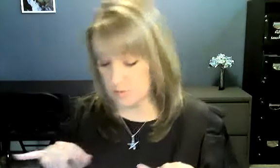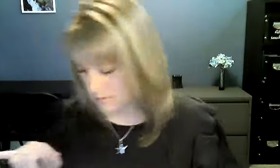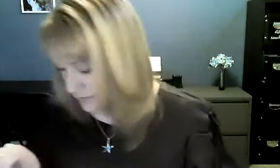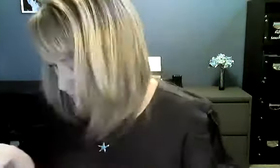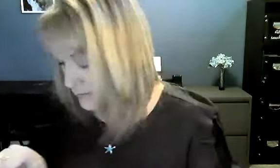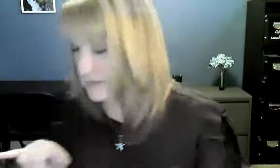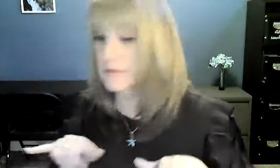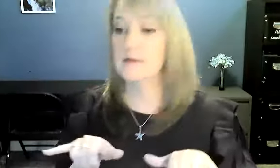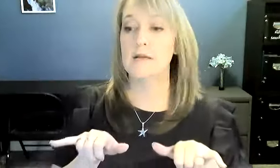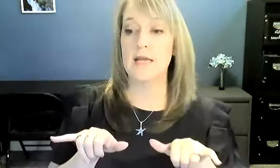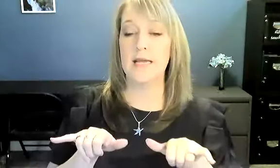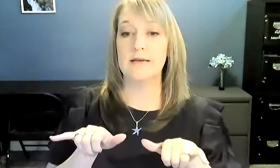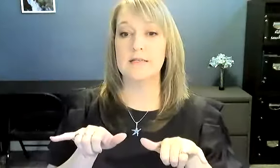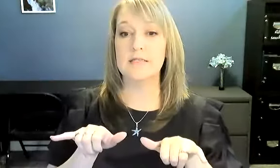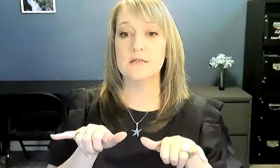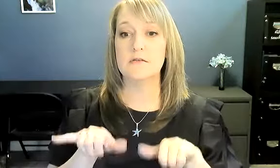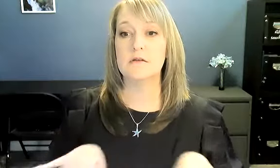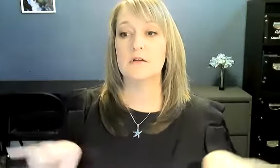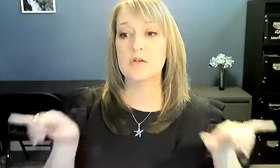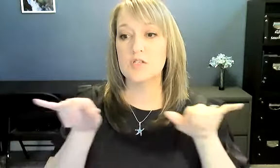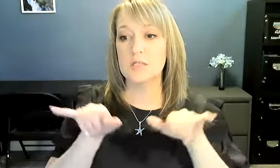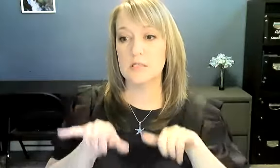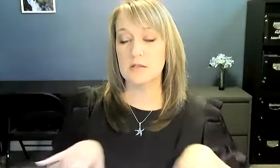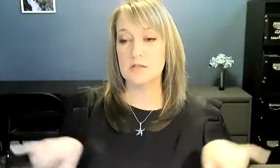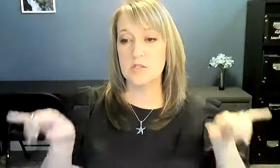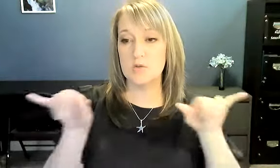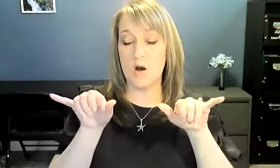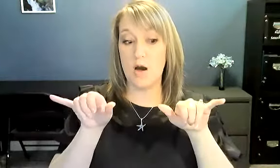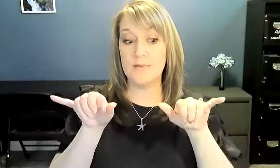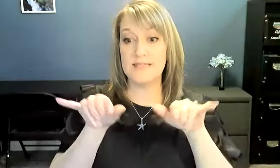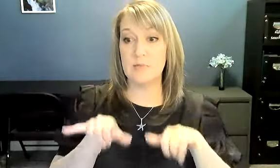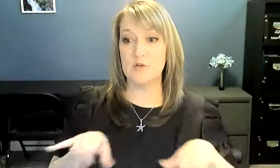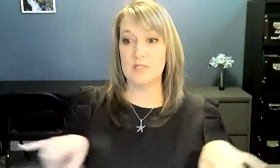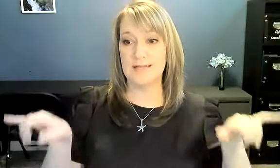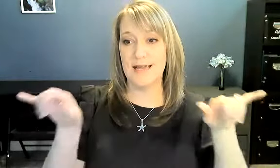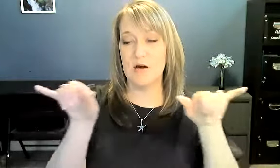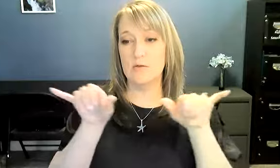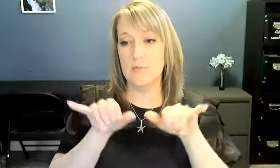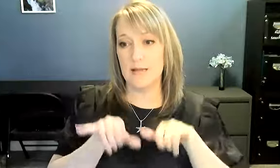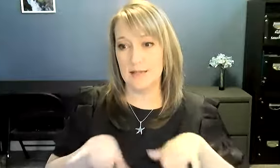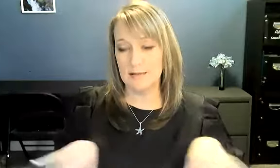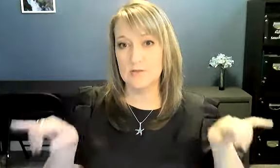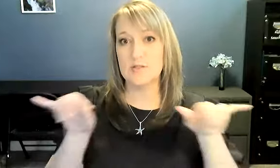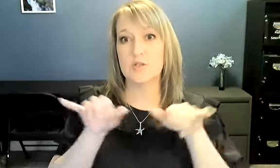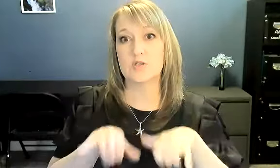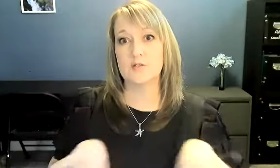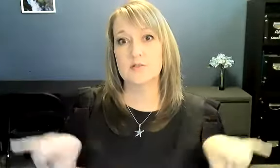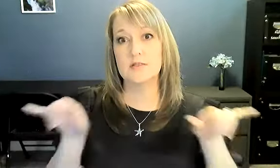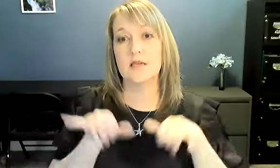palms and you just do opposite motions out and back in little circles, okay?